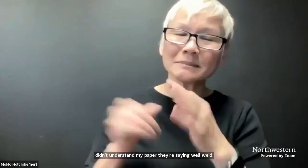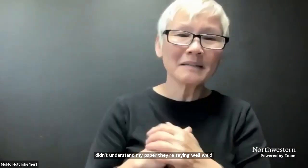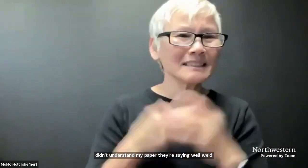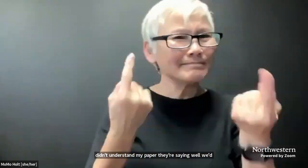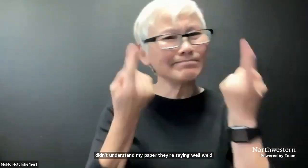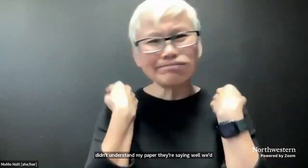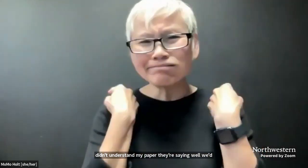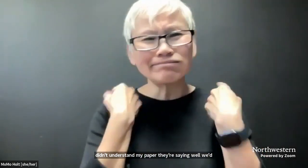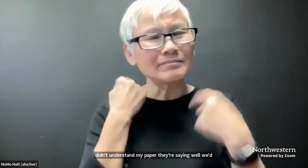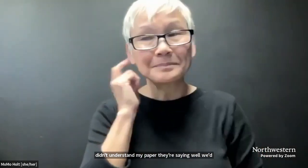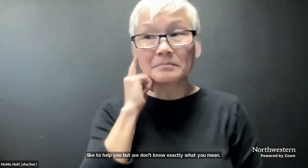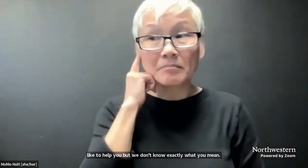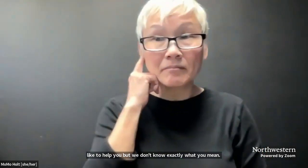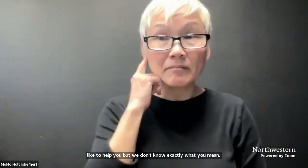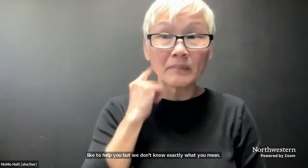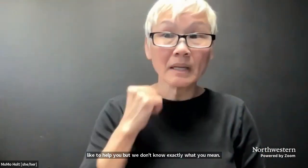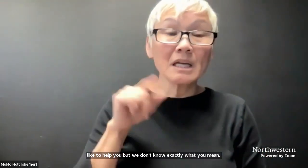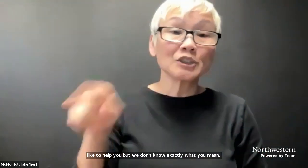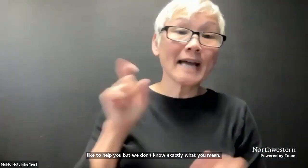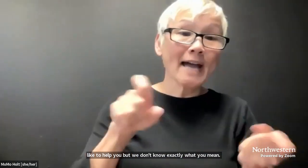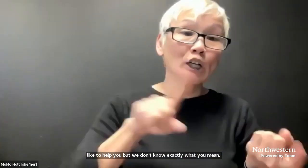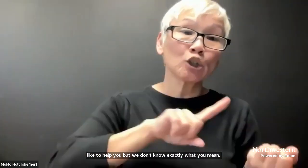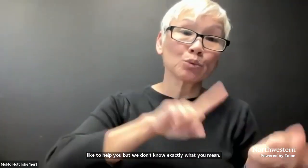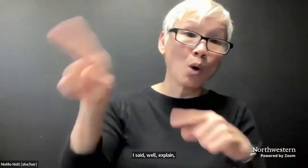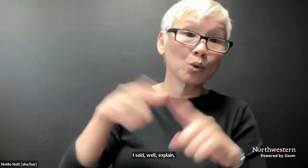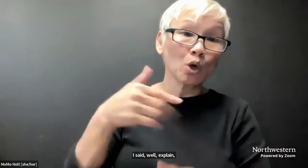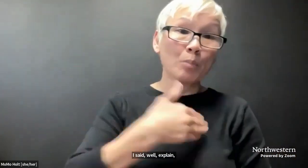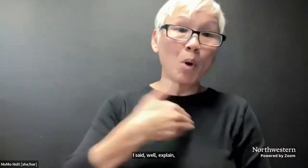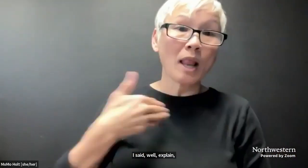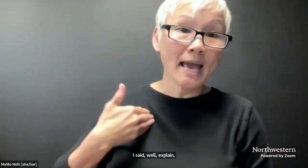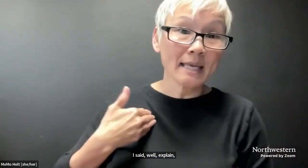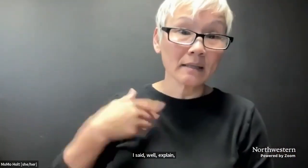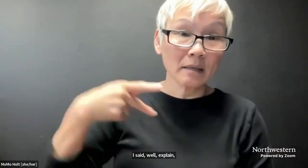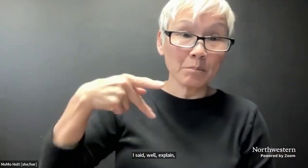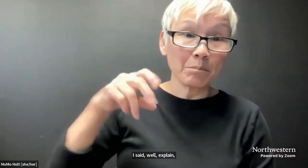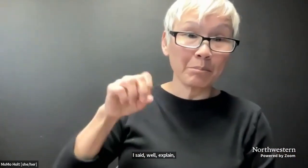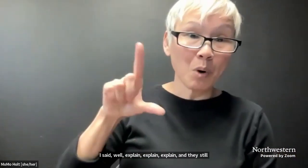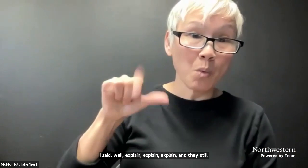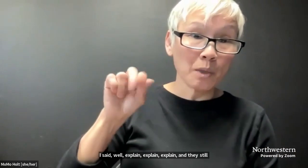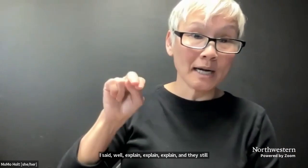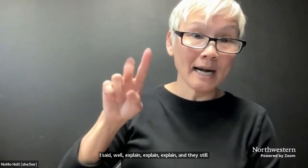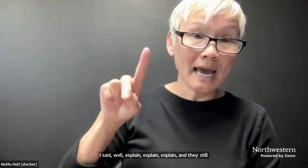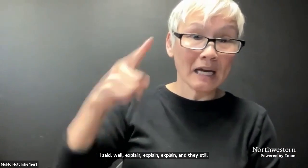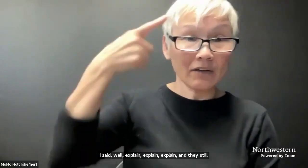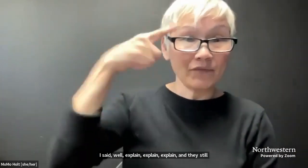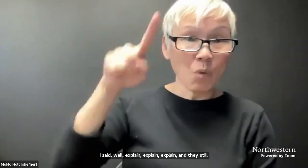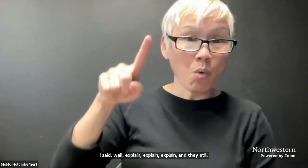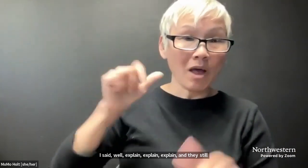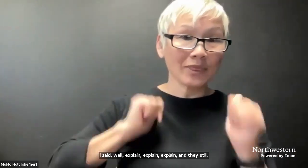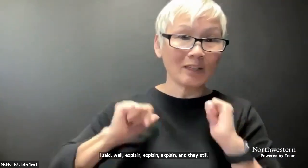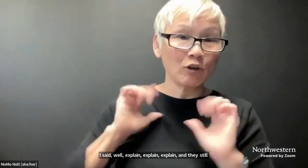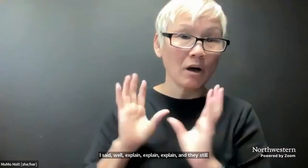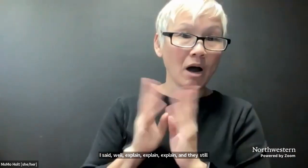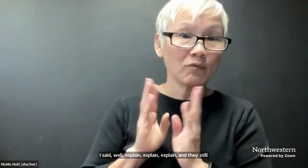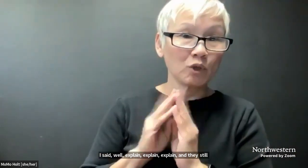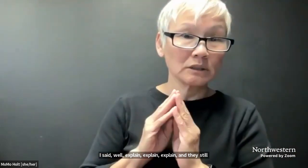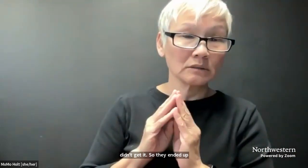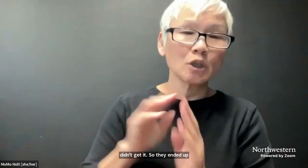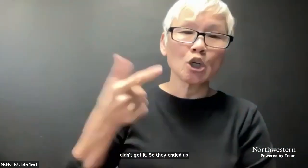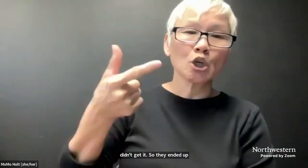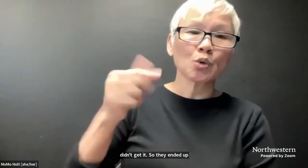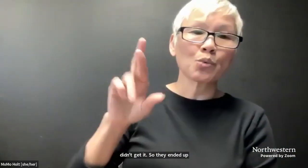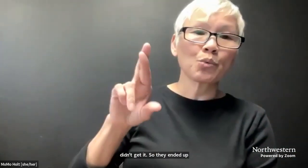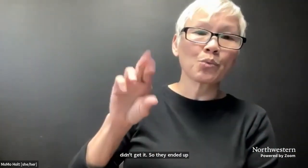I said, well, explain, explain, explain. And they still didn't get it. So they ended up going to